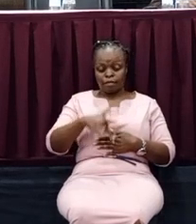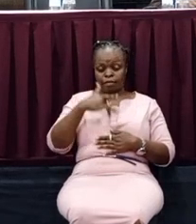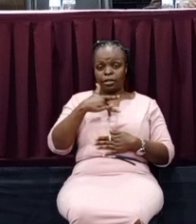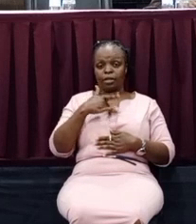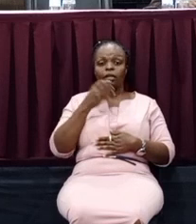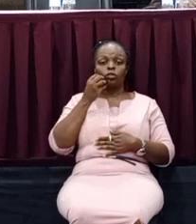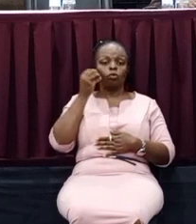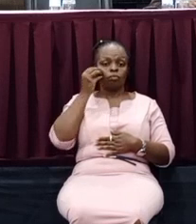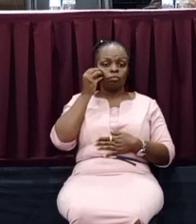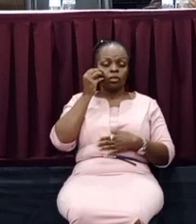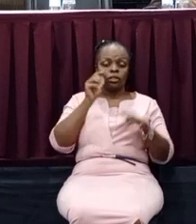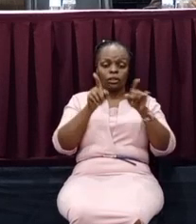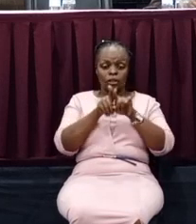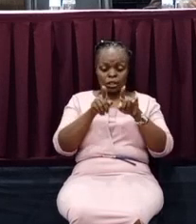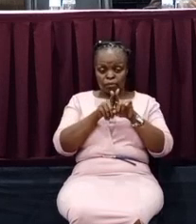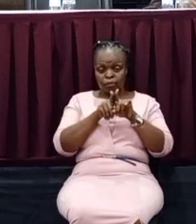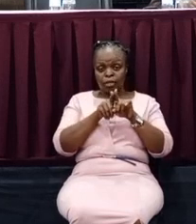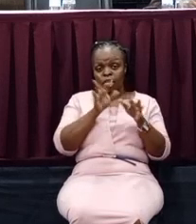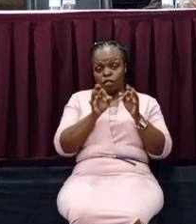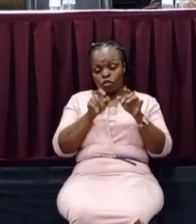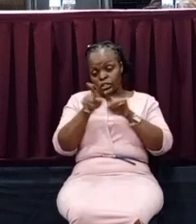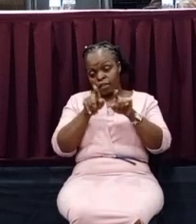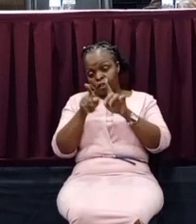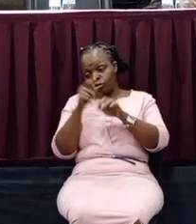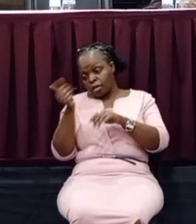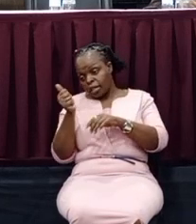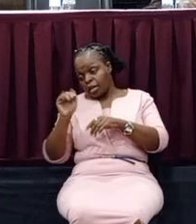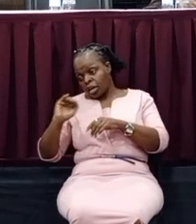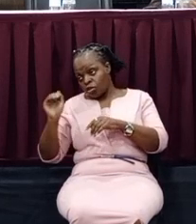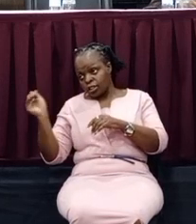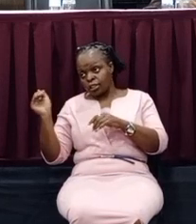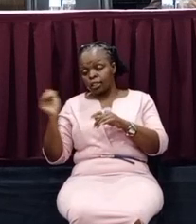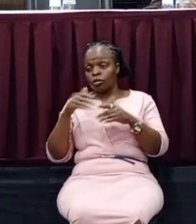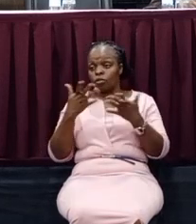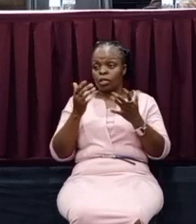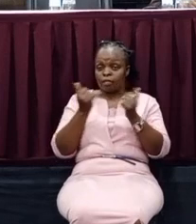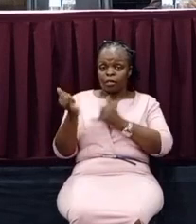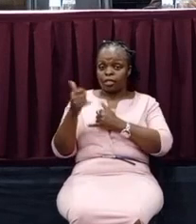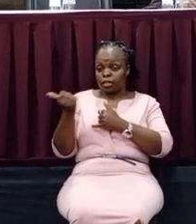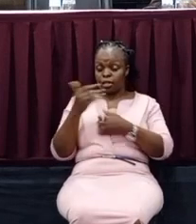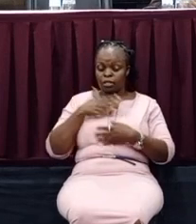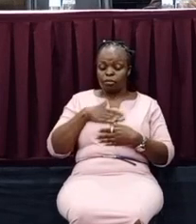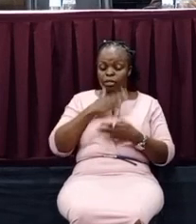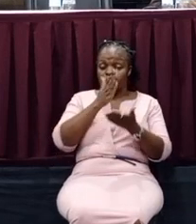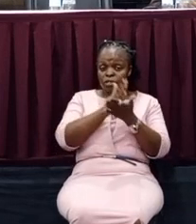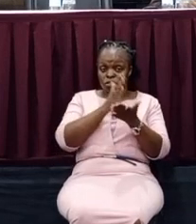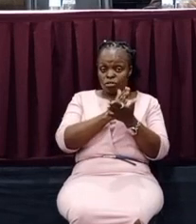home. those of you will be traveling to other counties or who will be inviting others please ensure that you